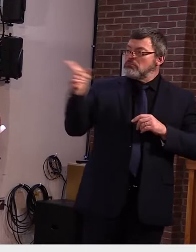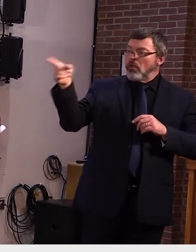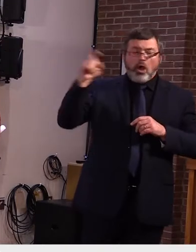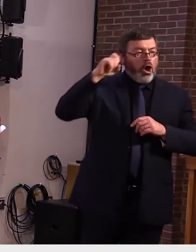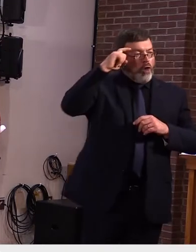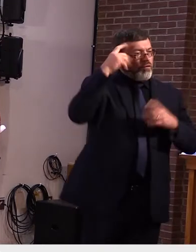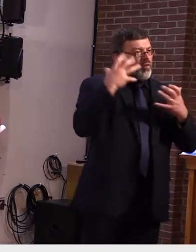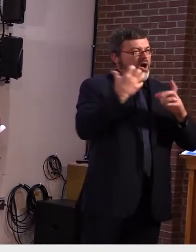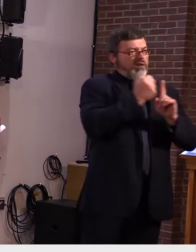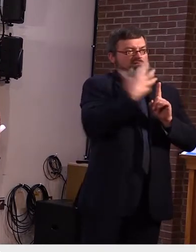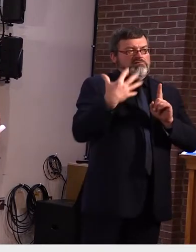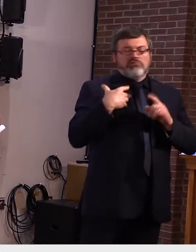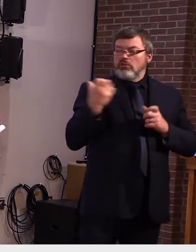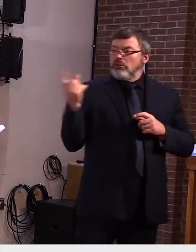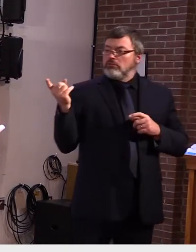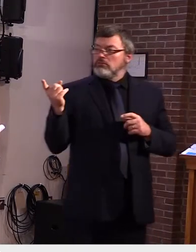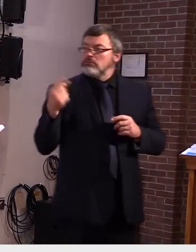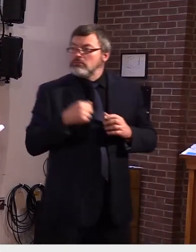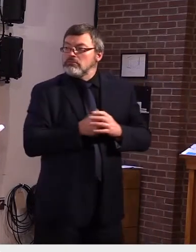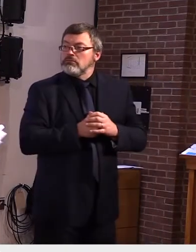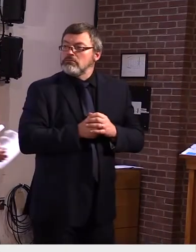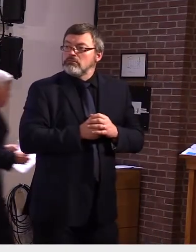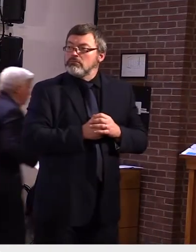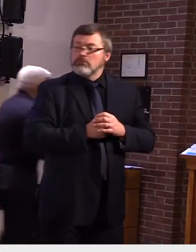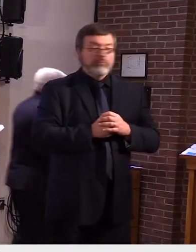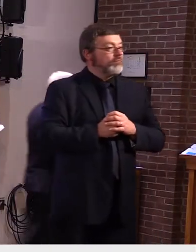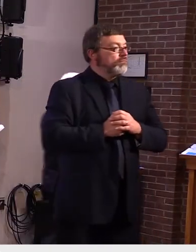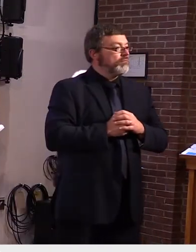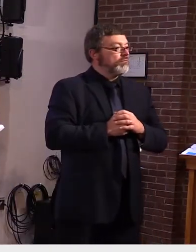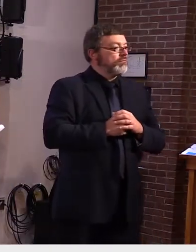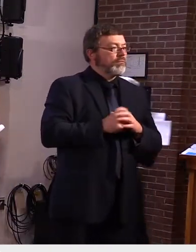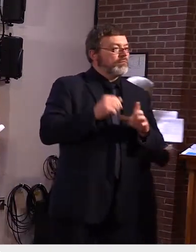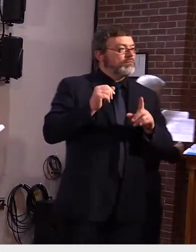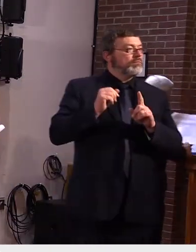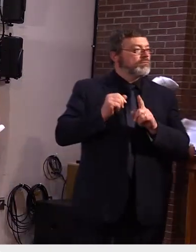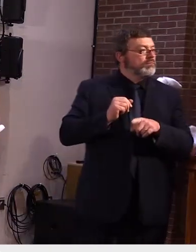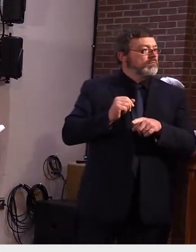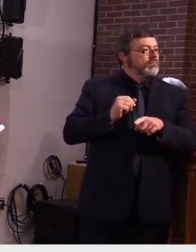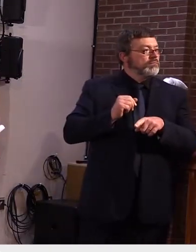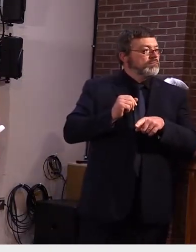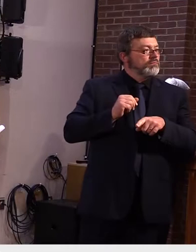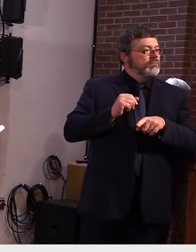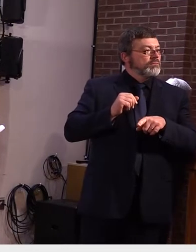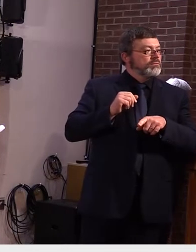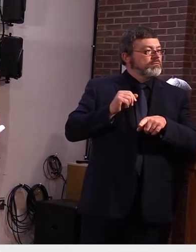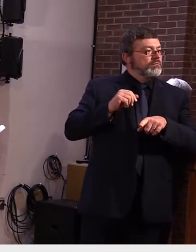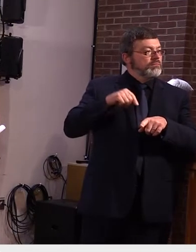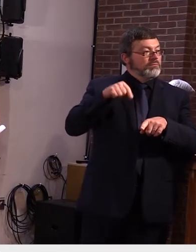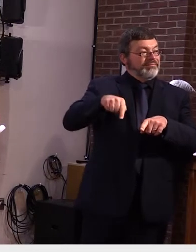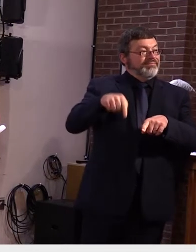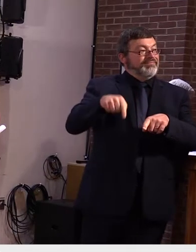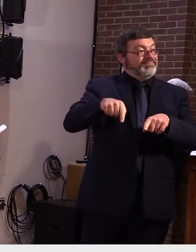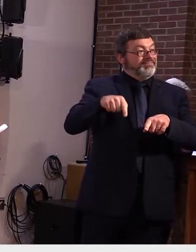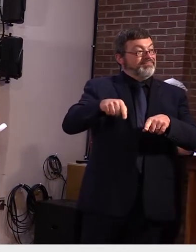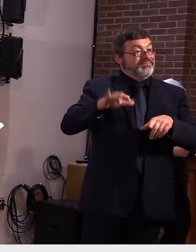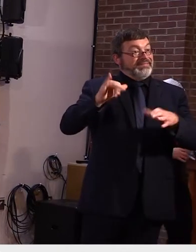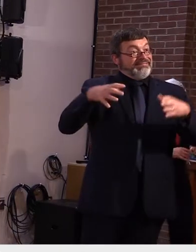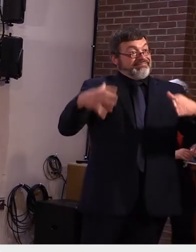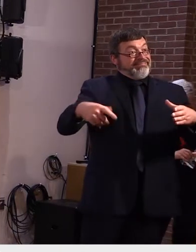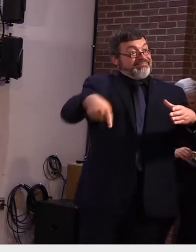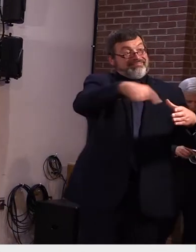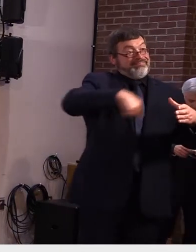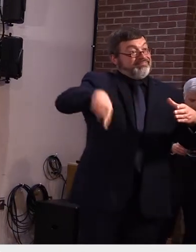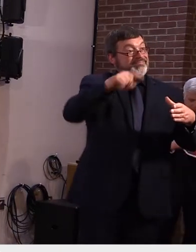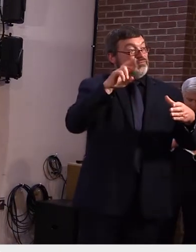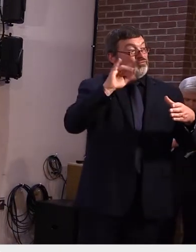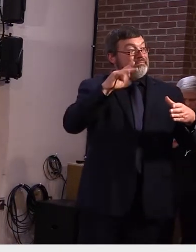with area ice rinks being kind of a discussion with this uh a lot of rinks are